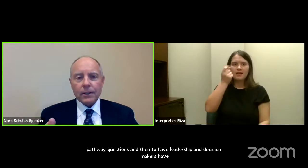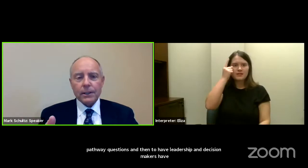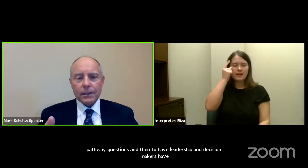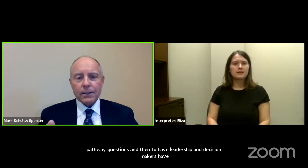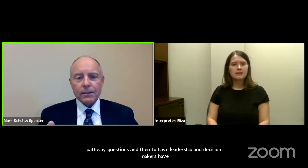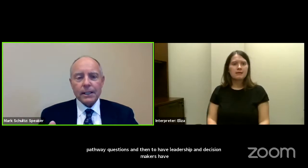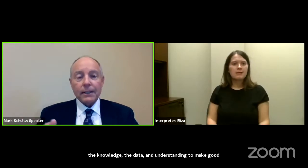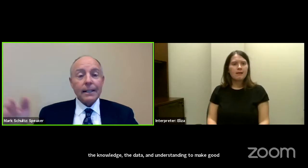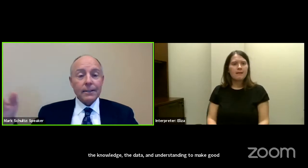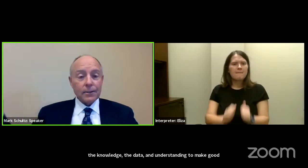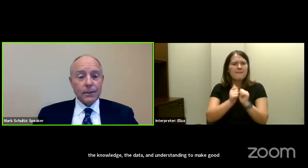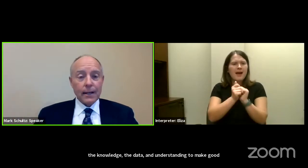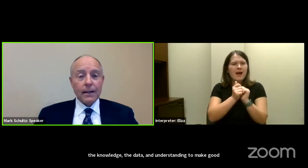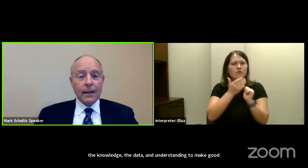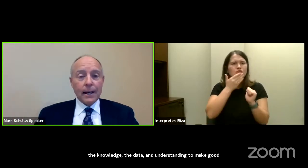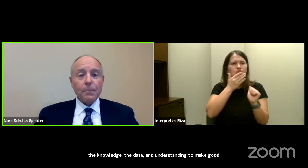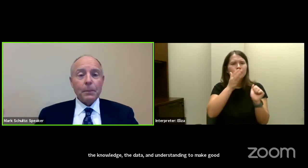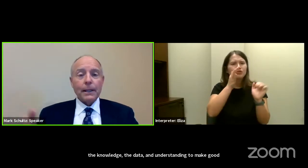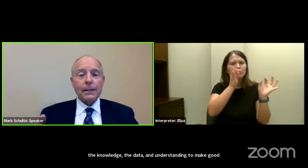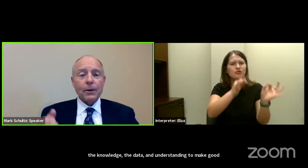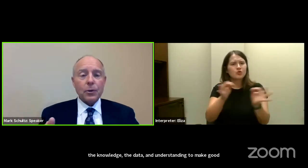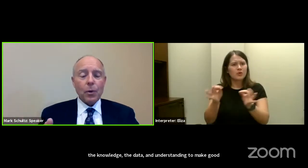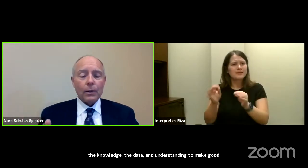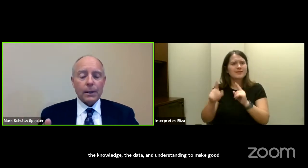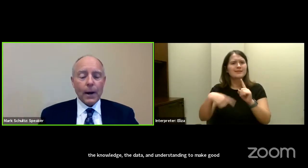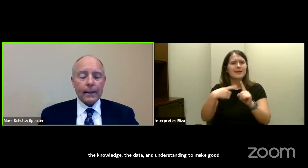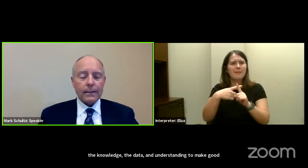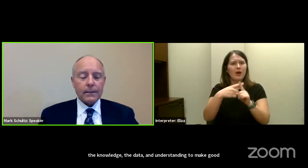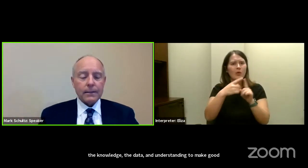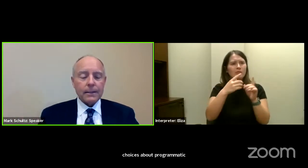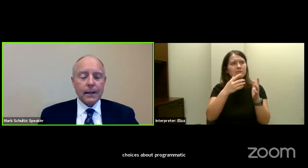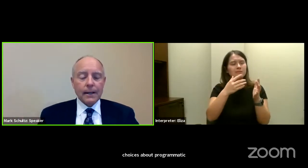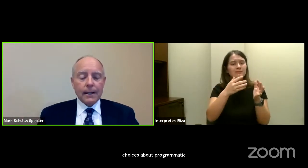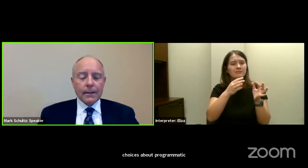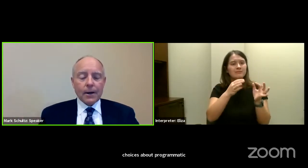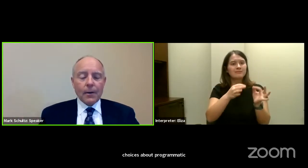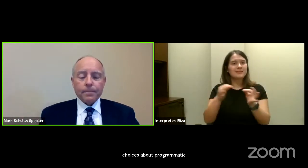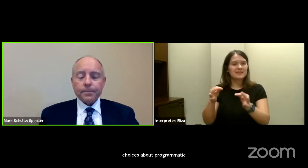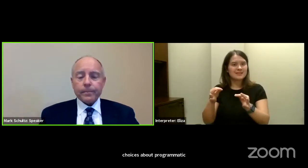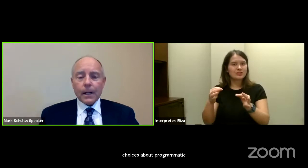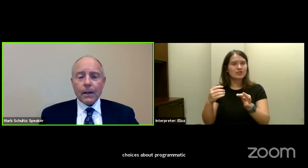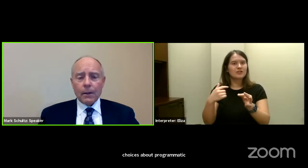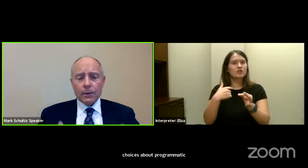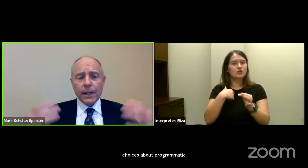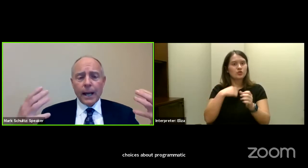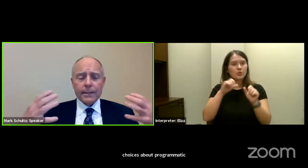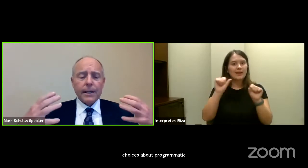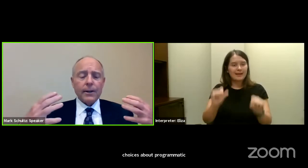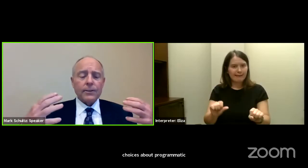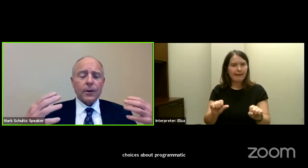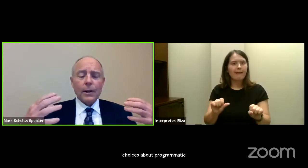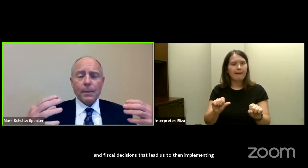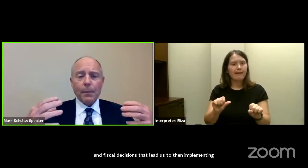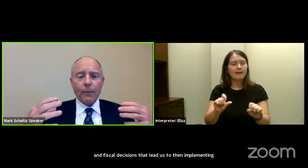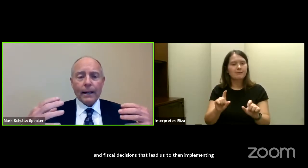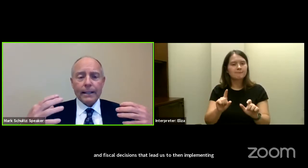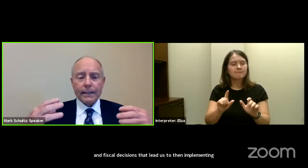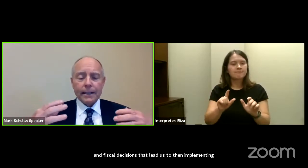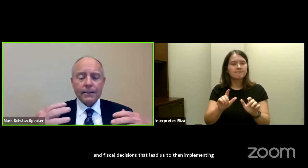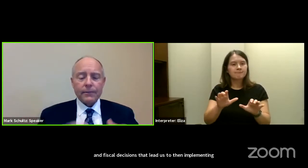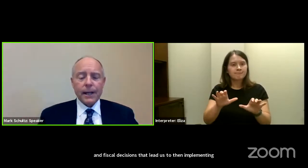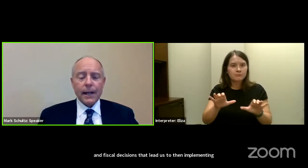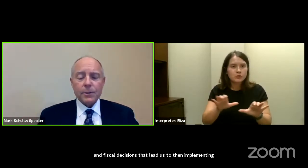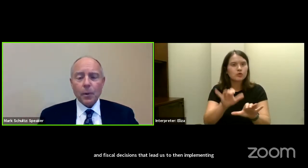fiscal decisions that lead us to then implementing those quality practices. So those TEA centers are going to be